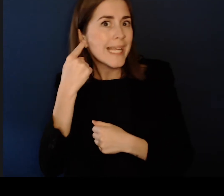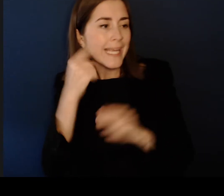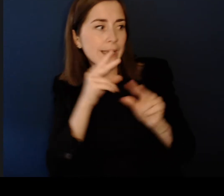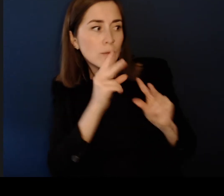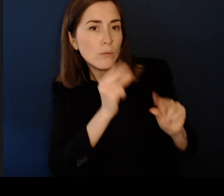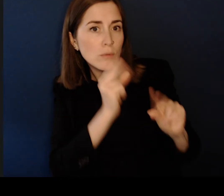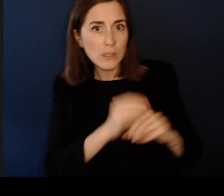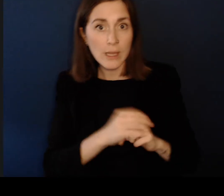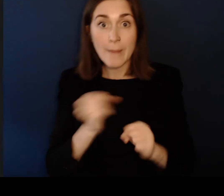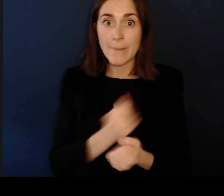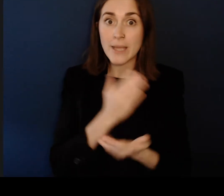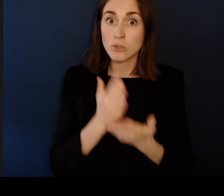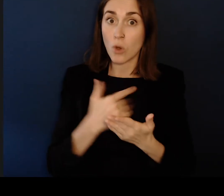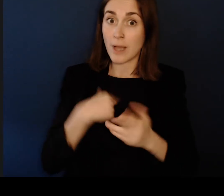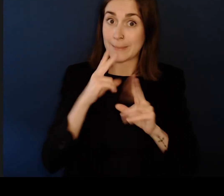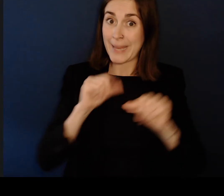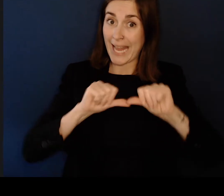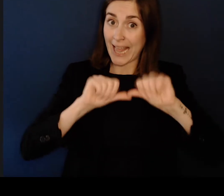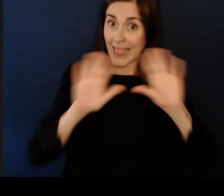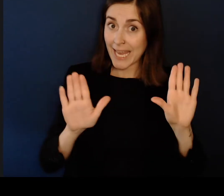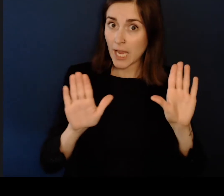Speak clearly at a good volume